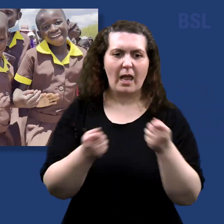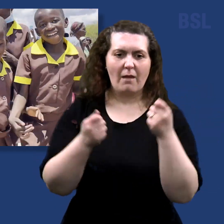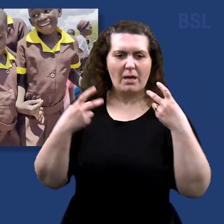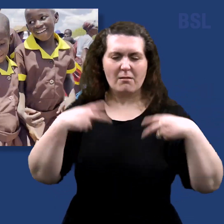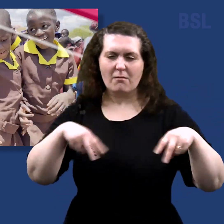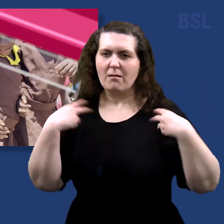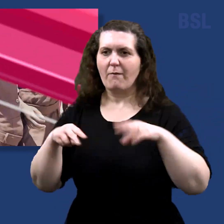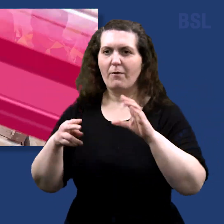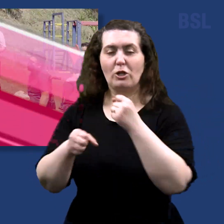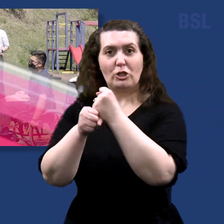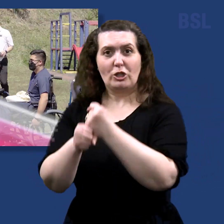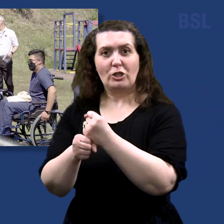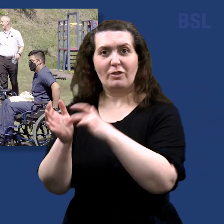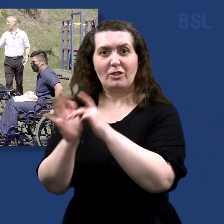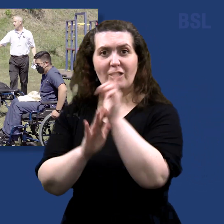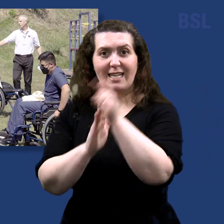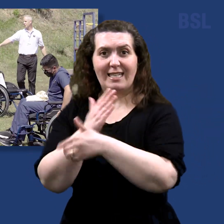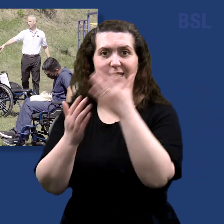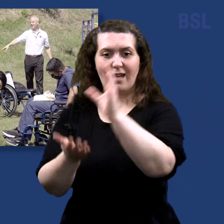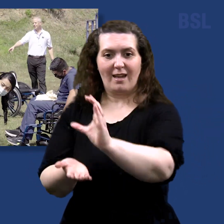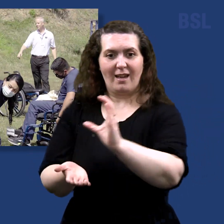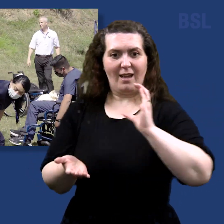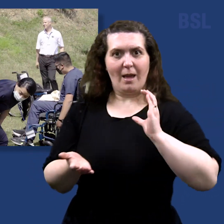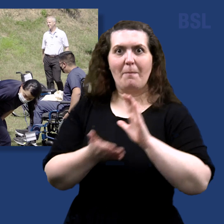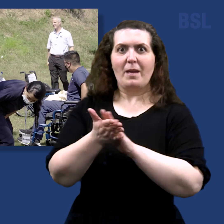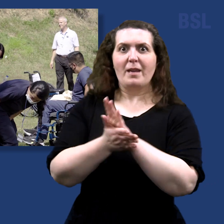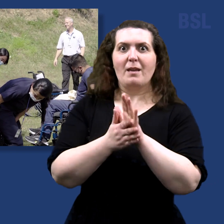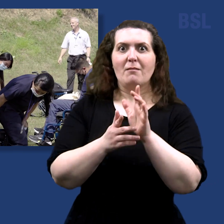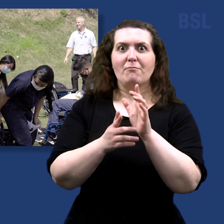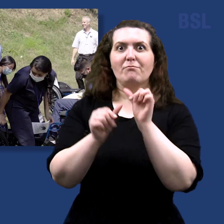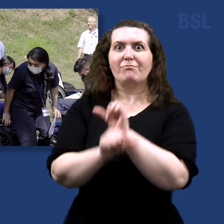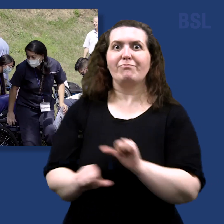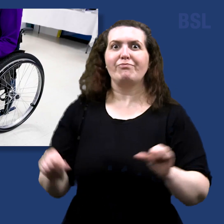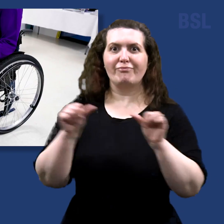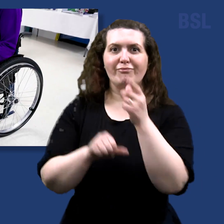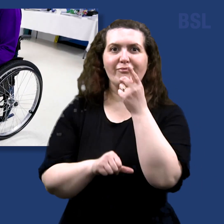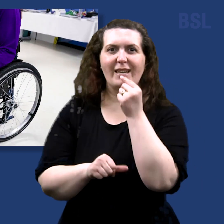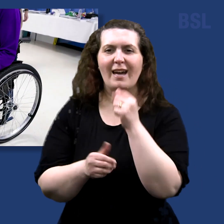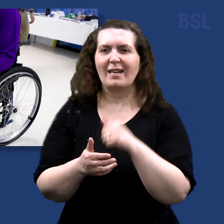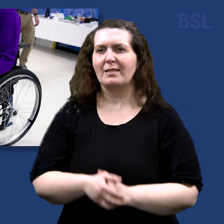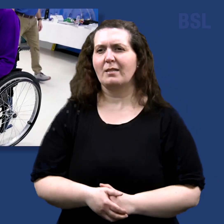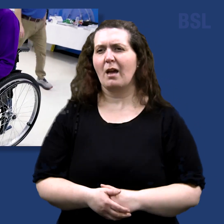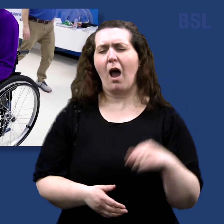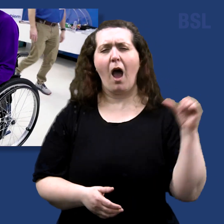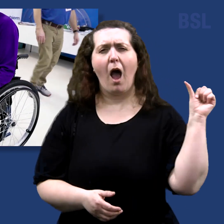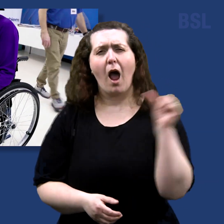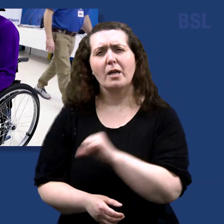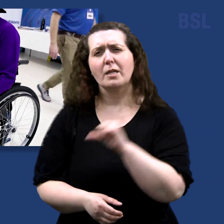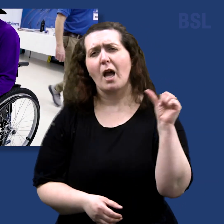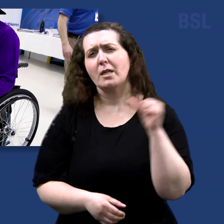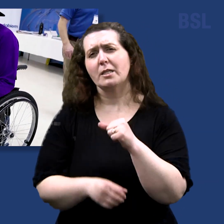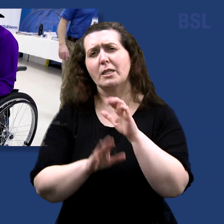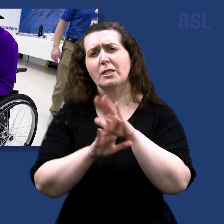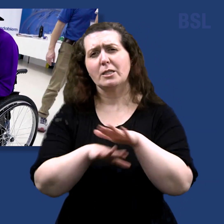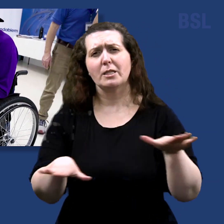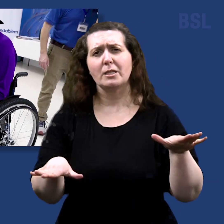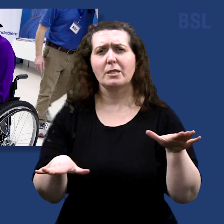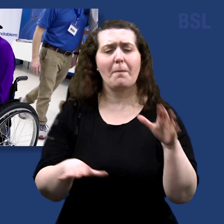possible. Hundreds of children and adults have greater independence through the Fundabim Foundation in Guatemala, which